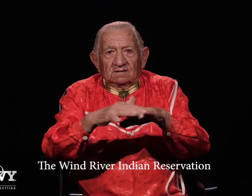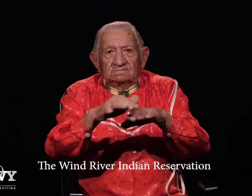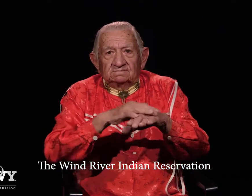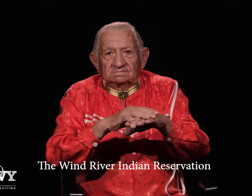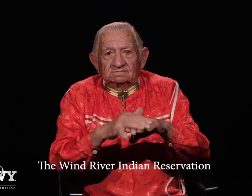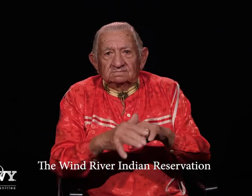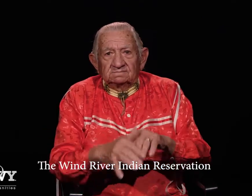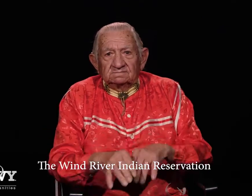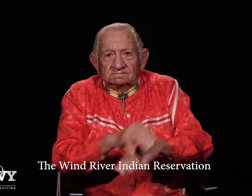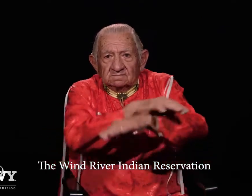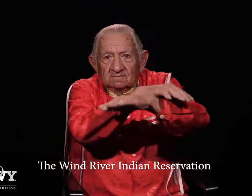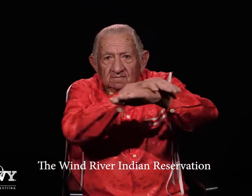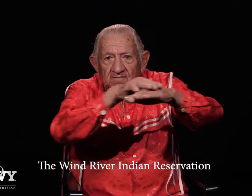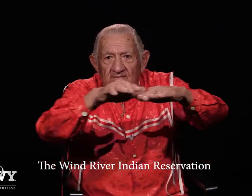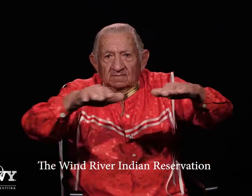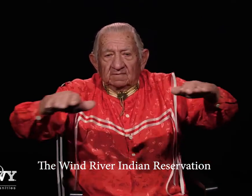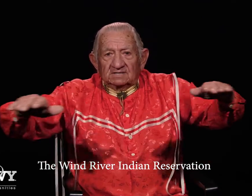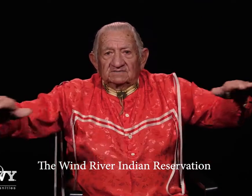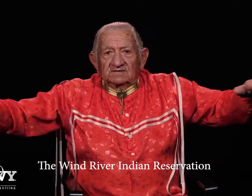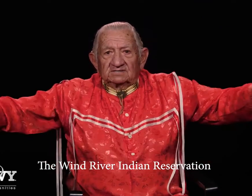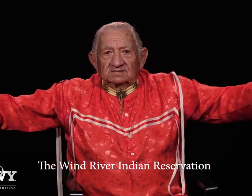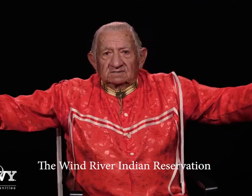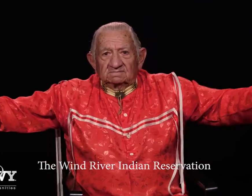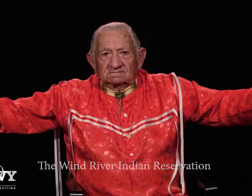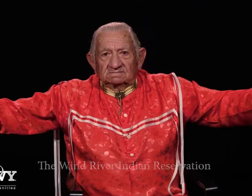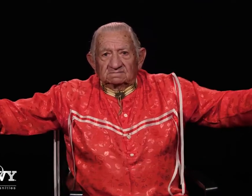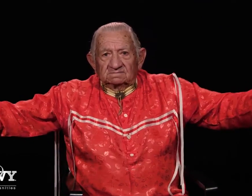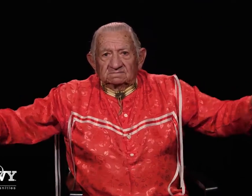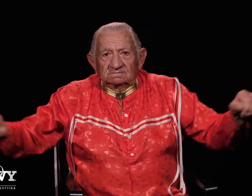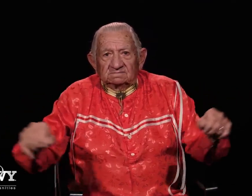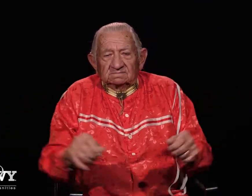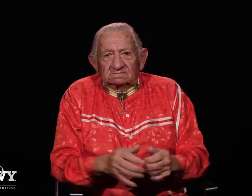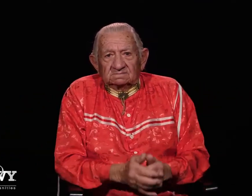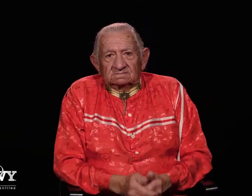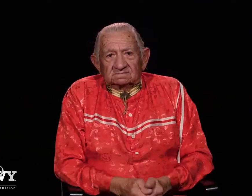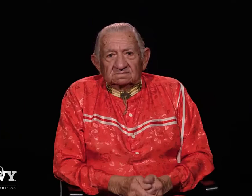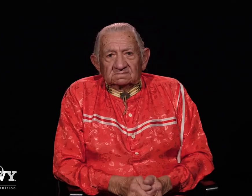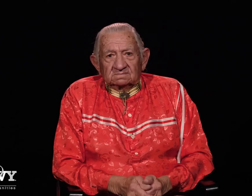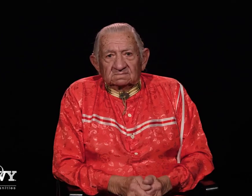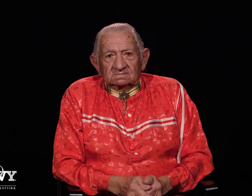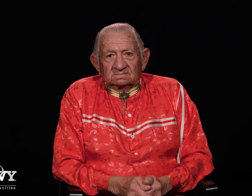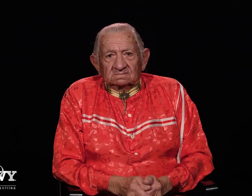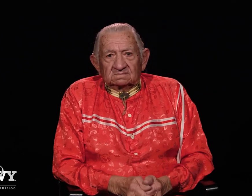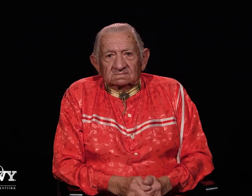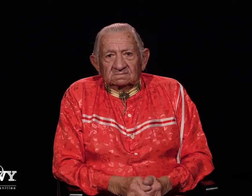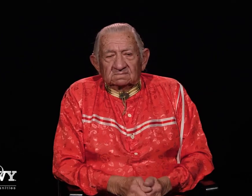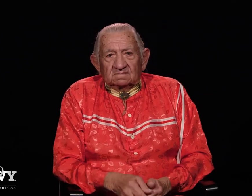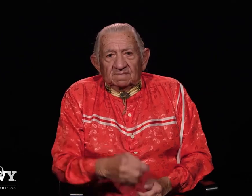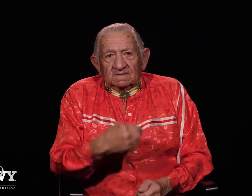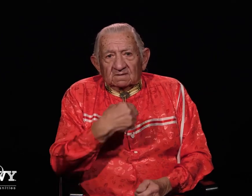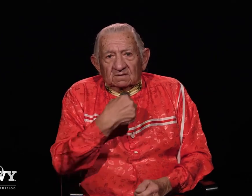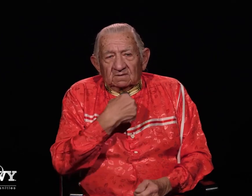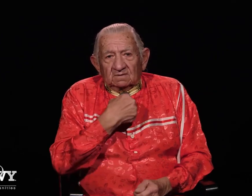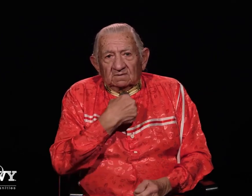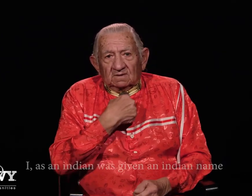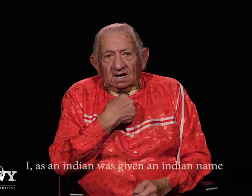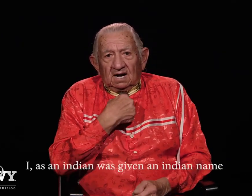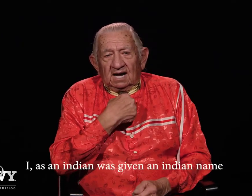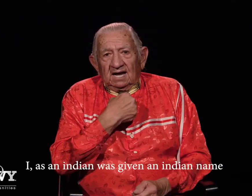reservation I